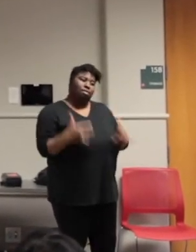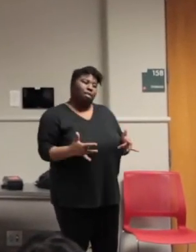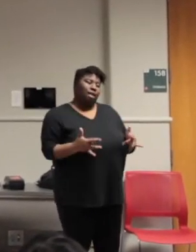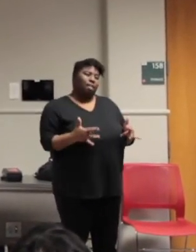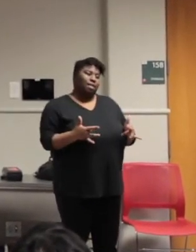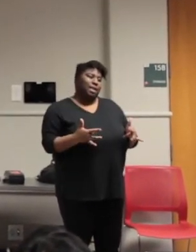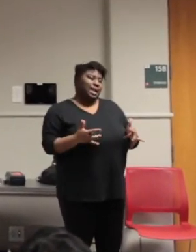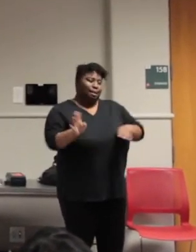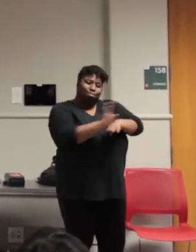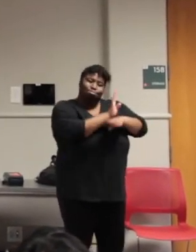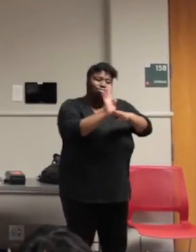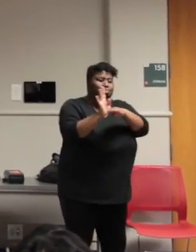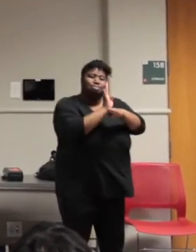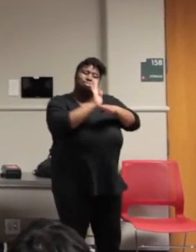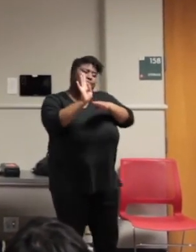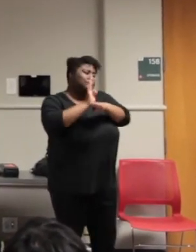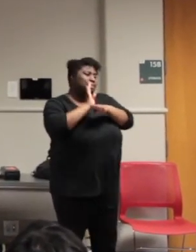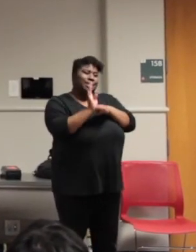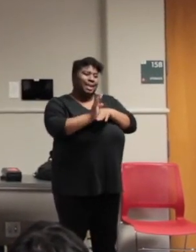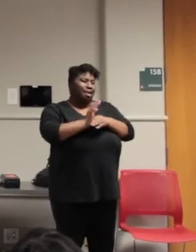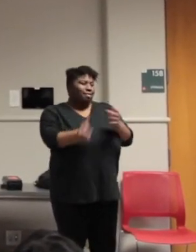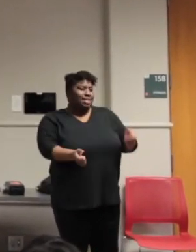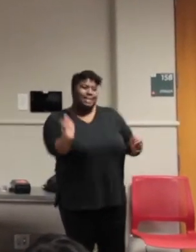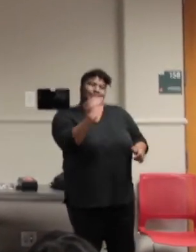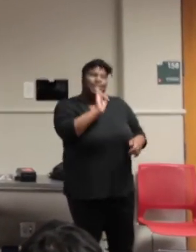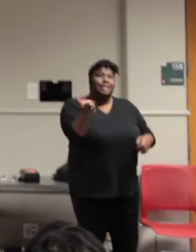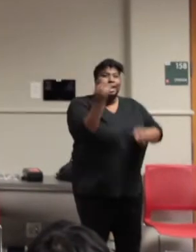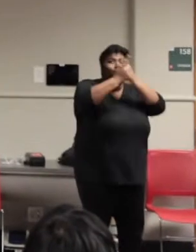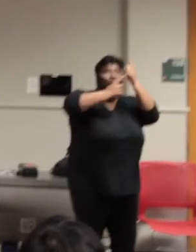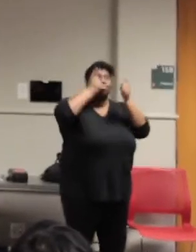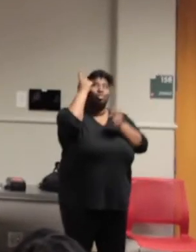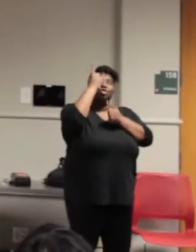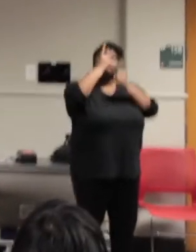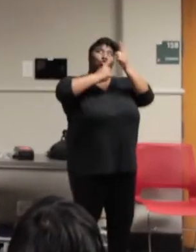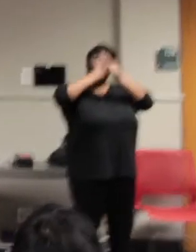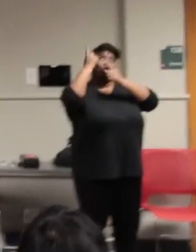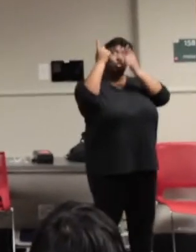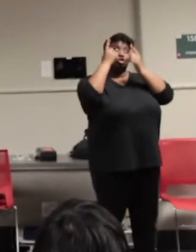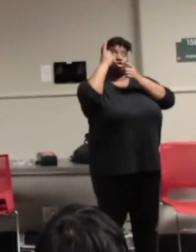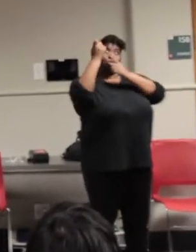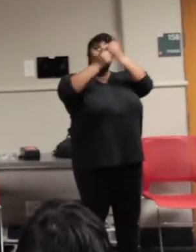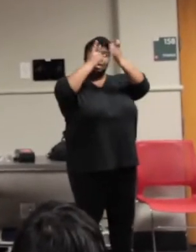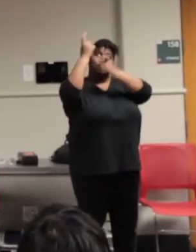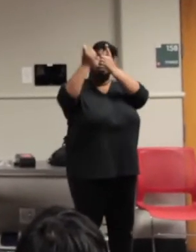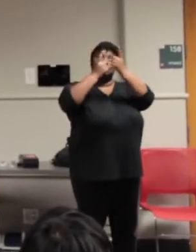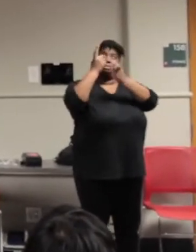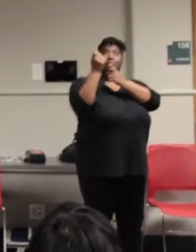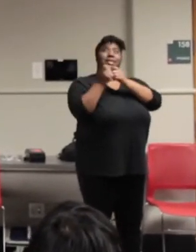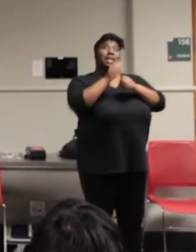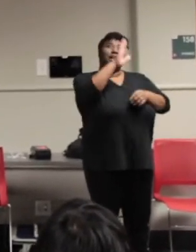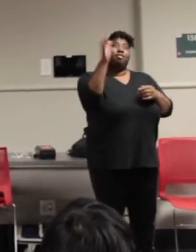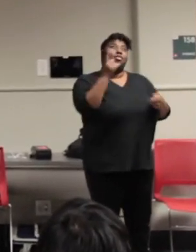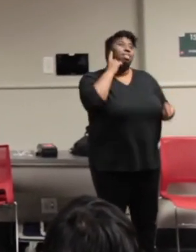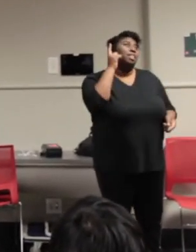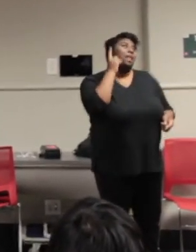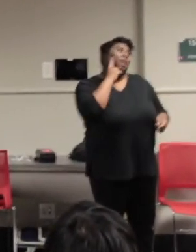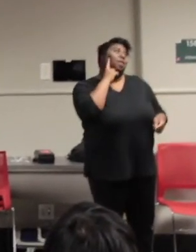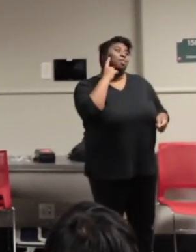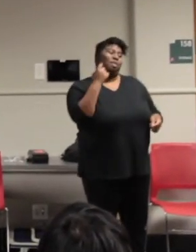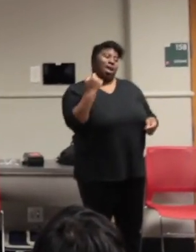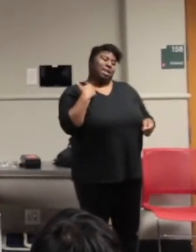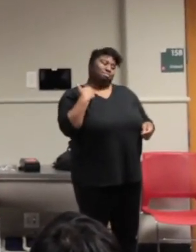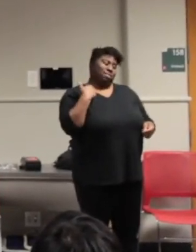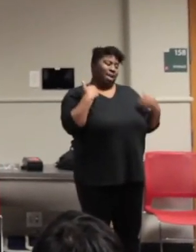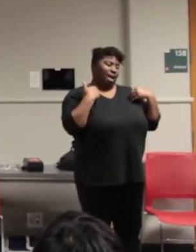again. Have you been having these same dreams of having everything that's ever been seen on screens, never thinking of what lies in